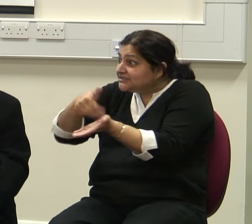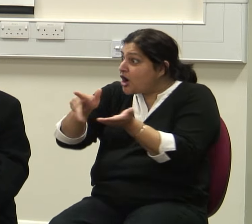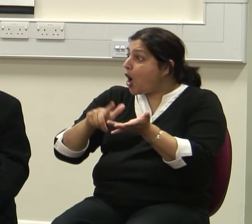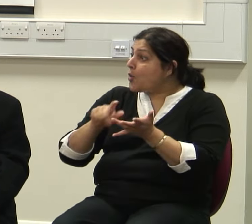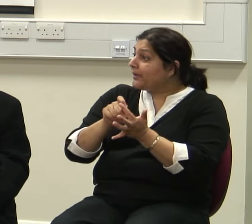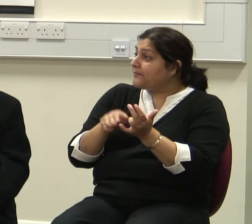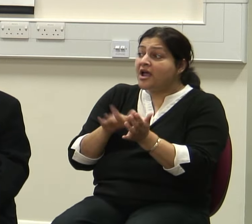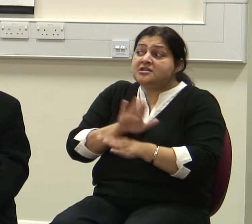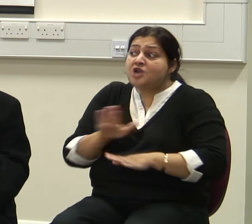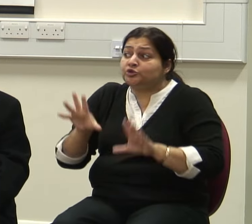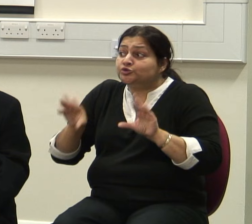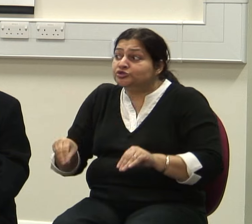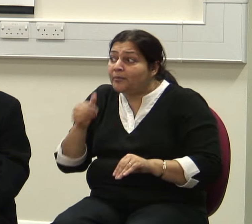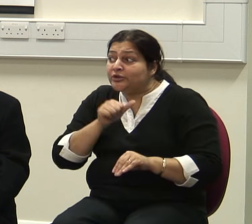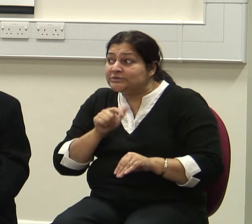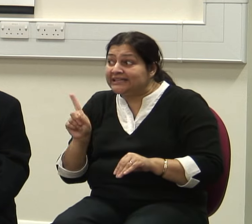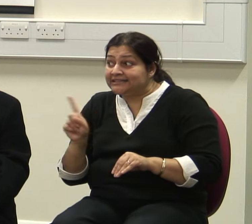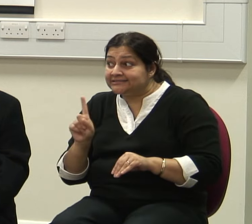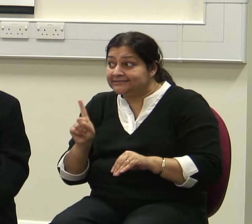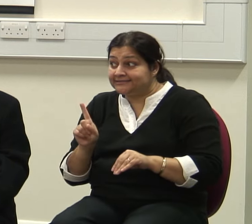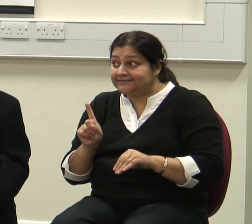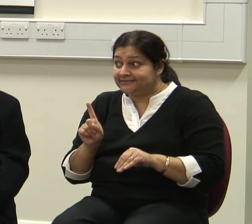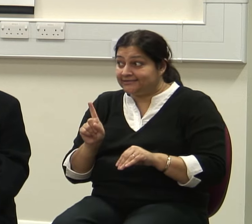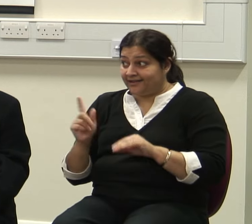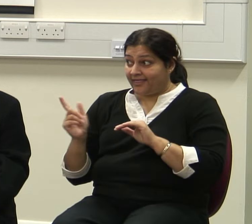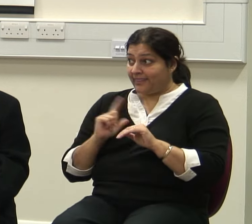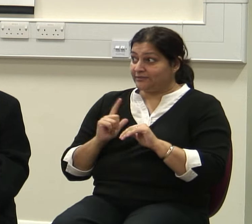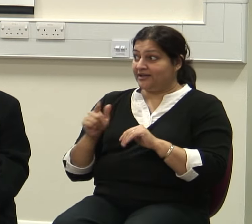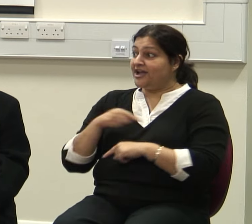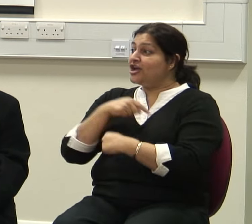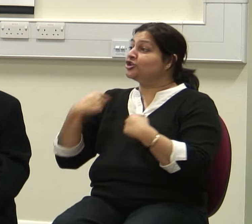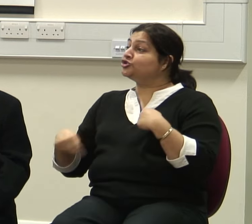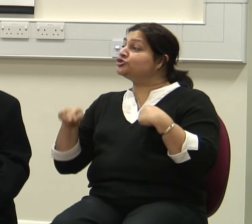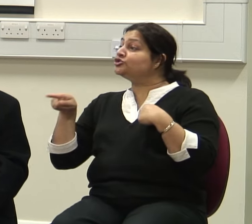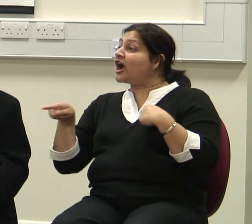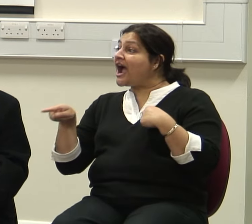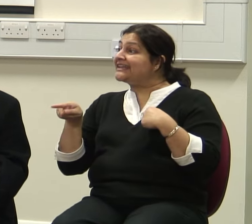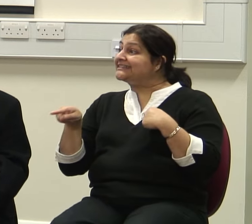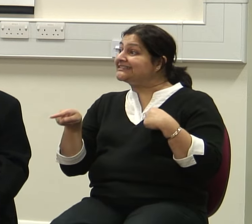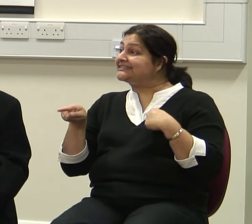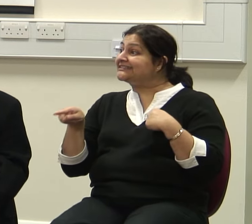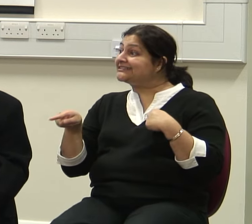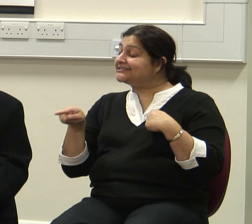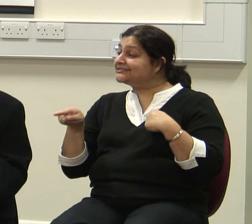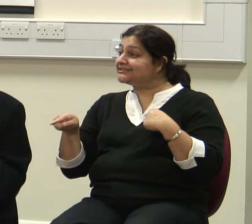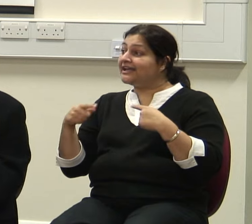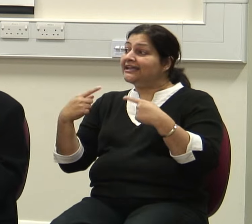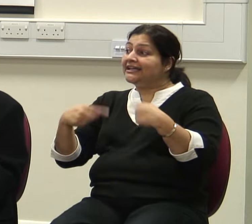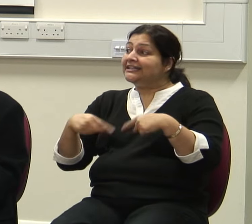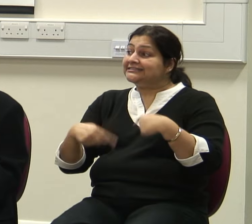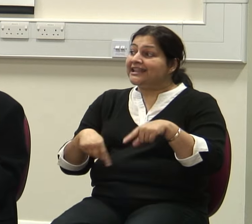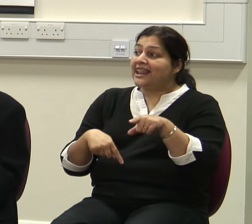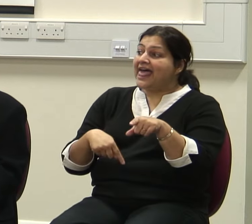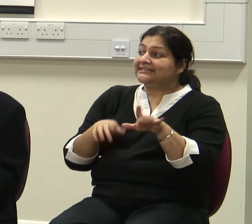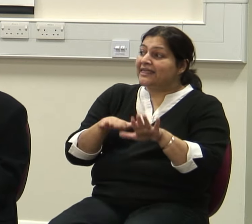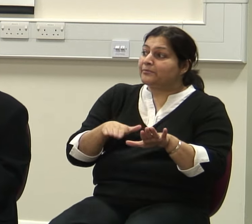history is so ironic about this. You know, the Chinese didn't let the British from India export Opium to China.